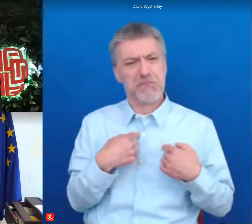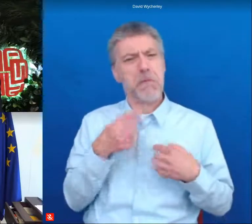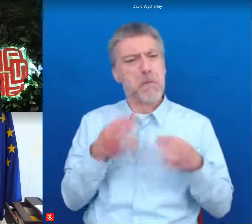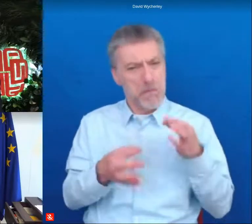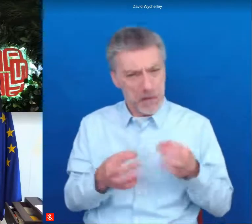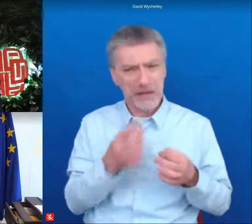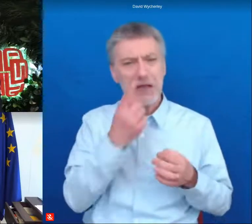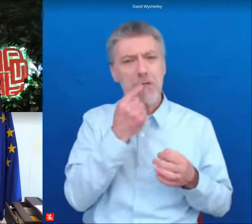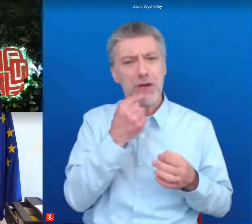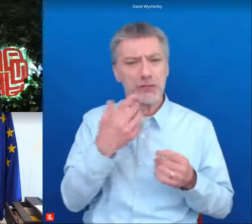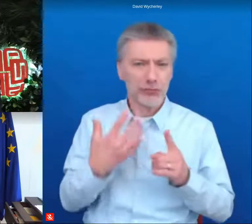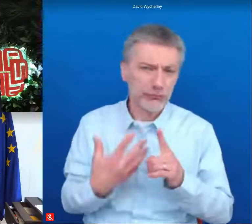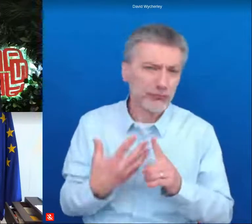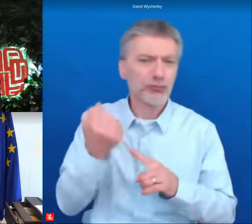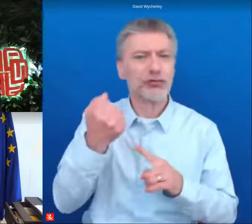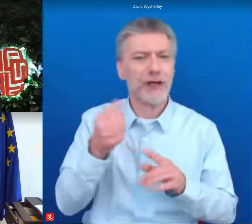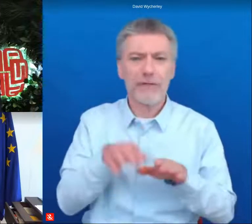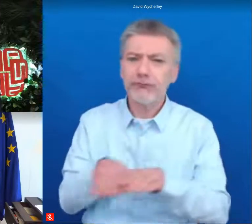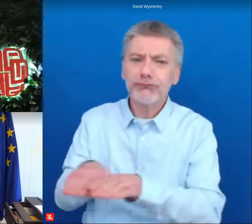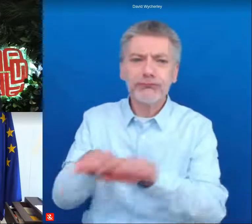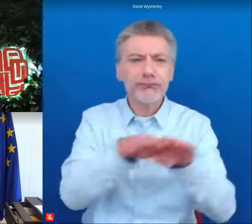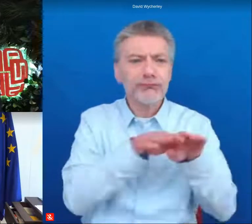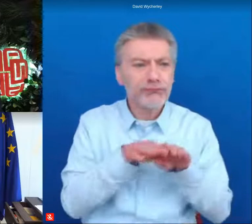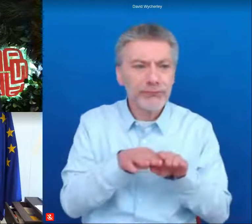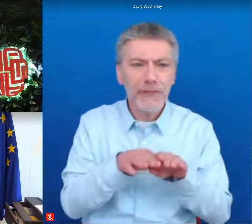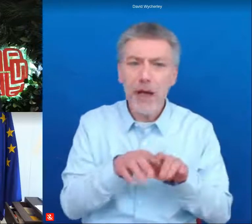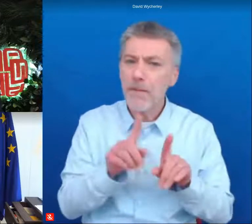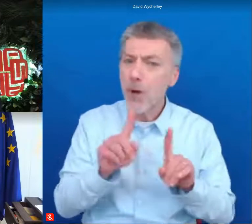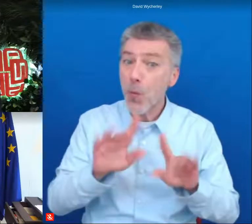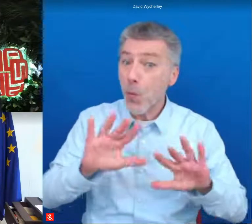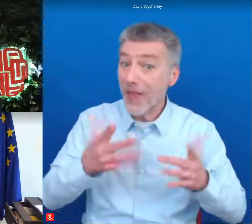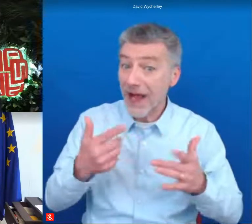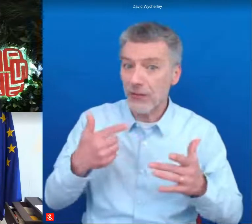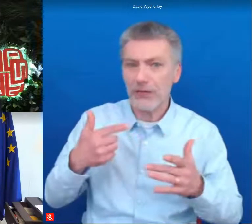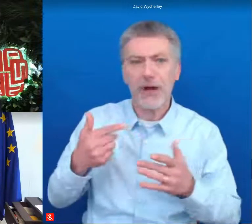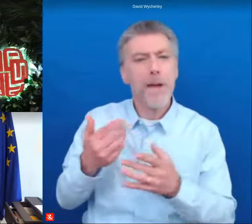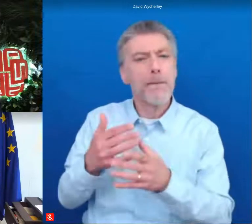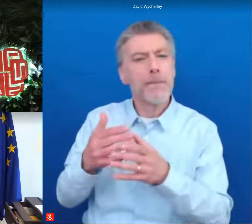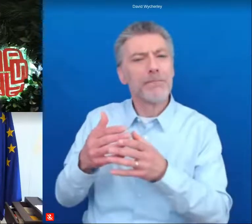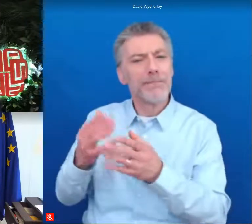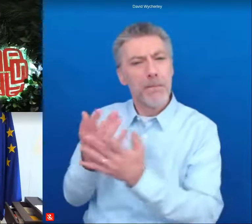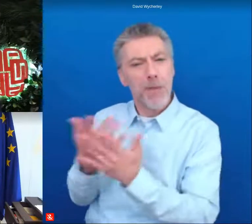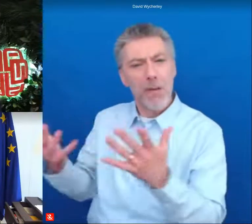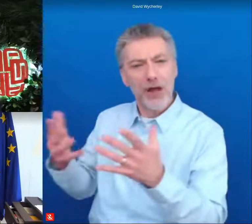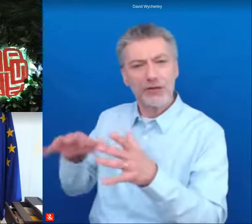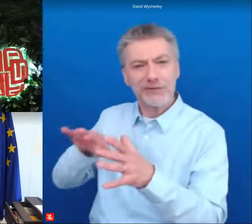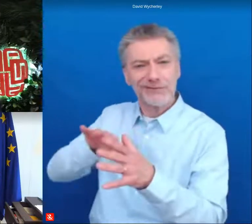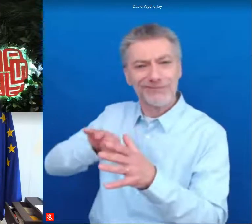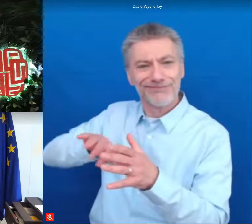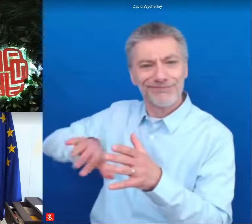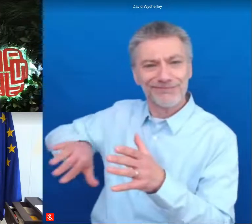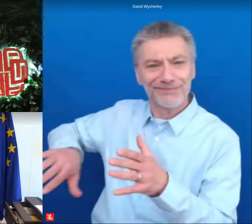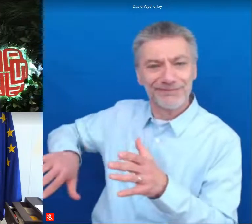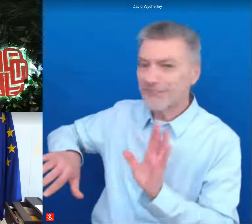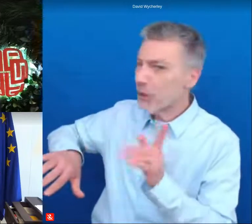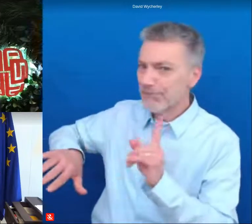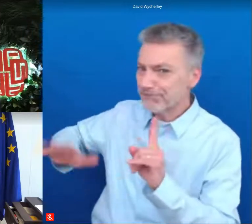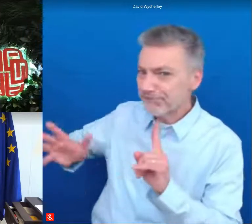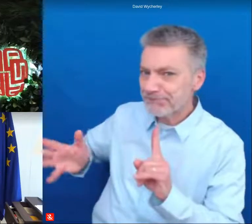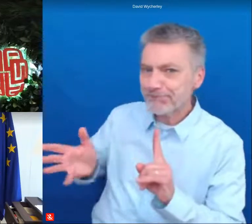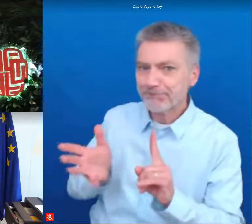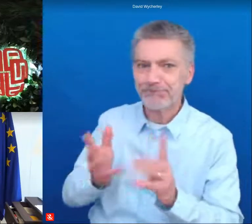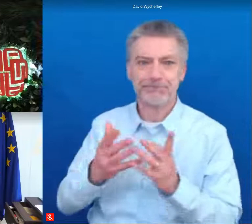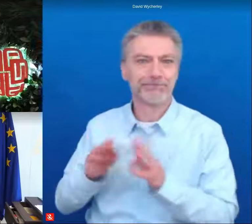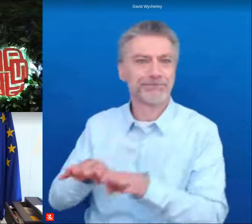leave part of the regions part of the population behind all the transitions have to be just otherwise there